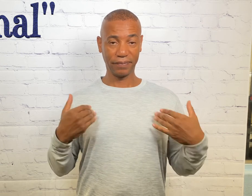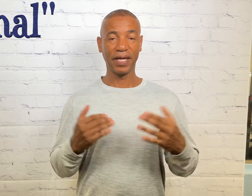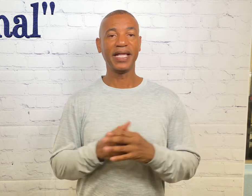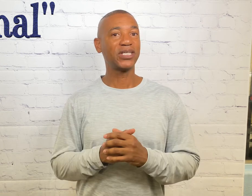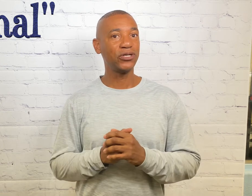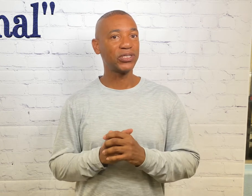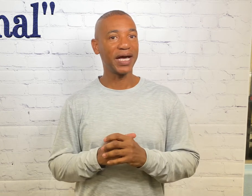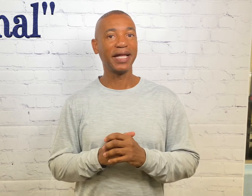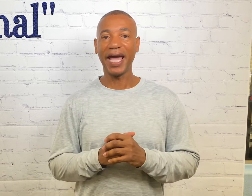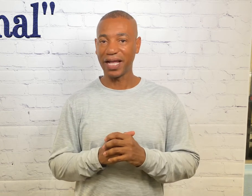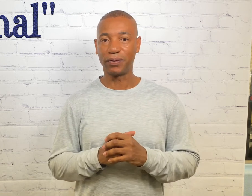That's how you sign animal.